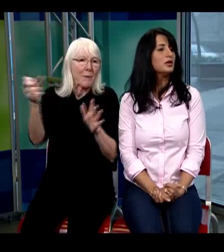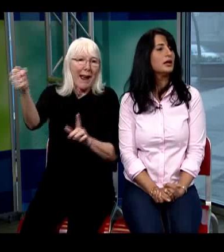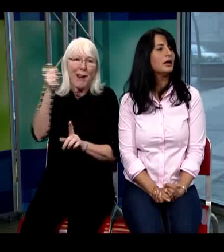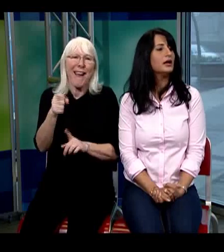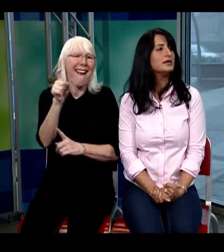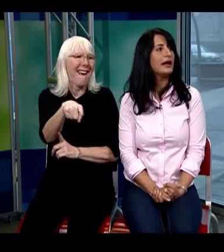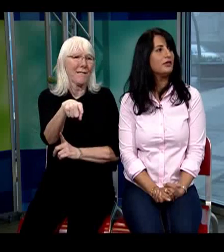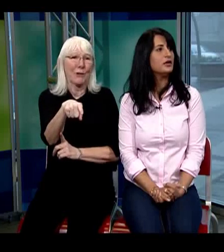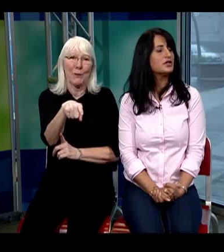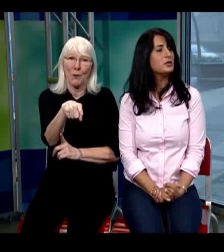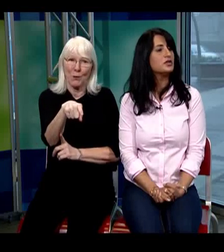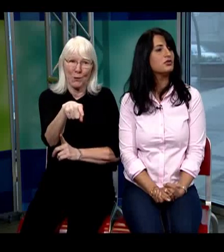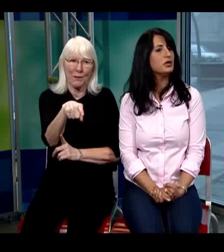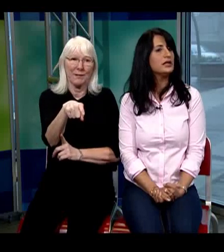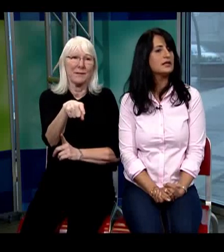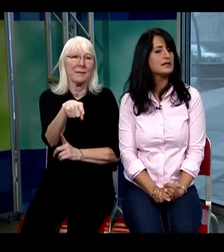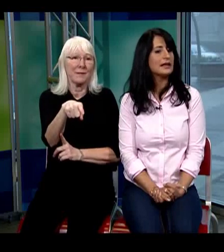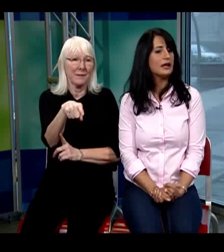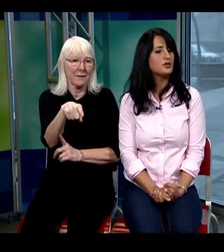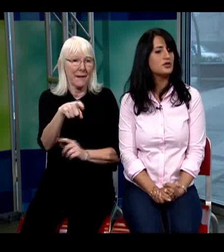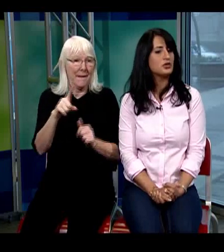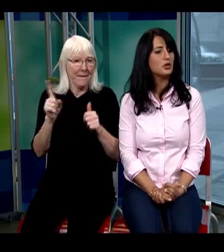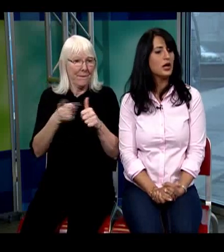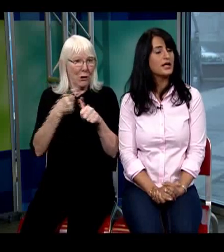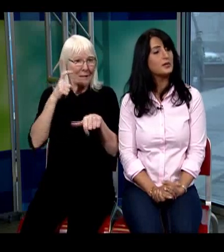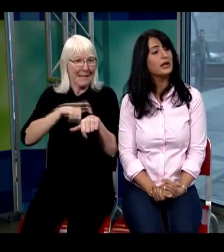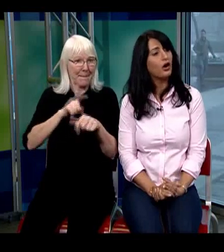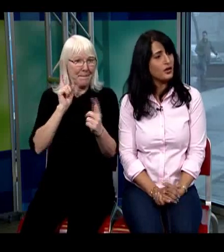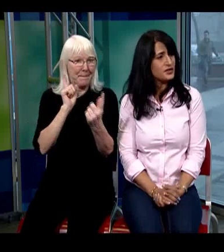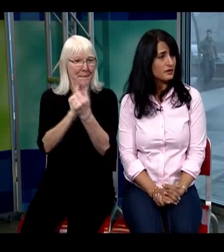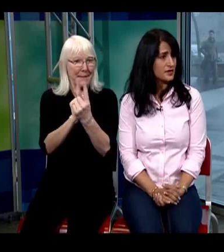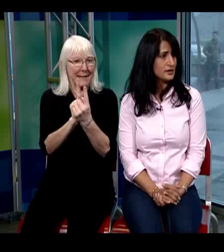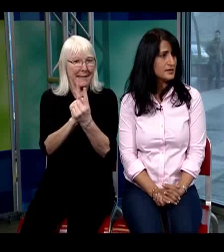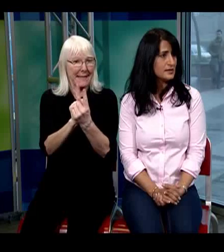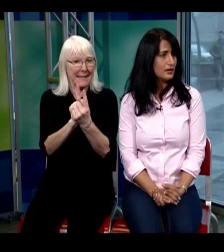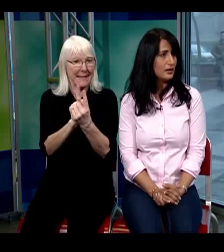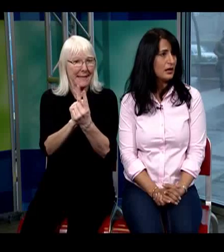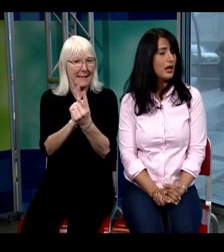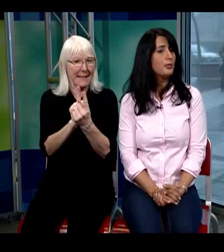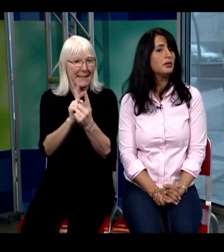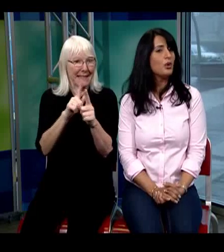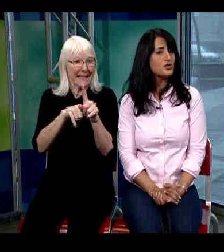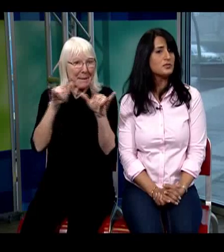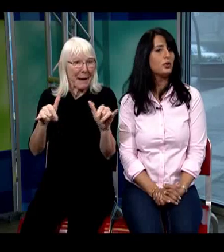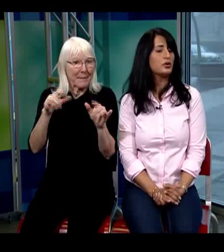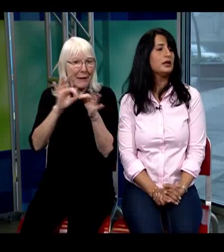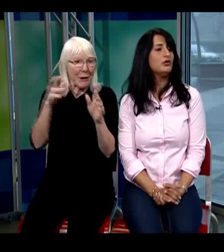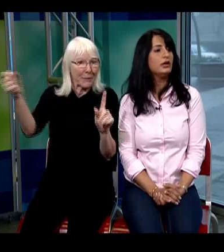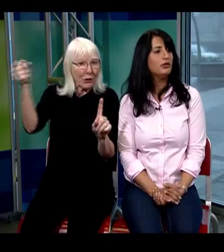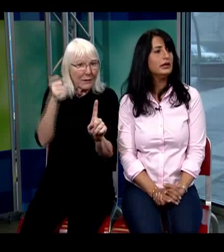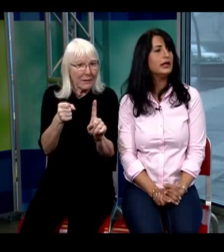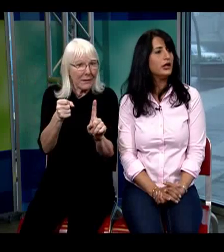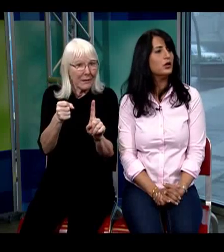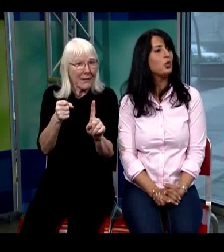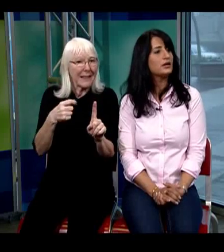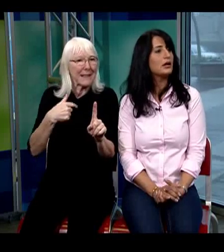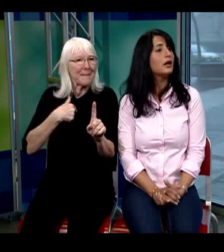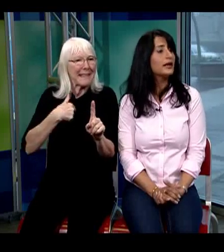with the client having an interpreter really does allow us to explain our services but most importantly we really hear what the client